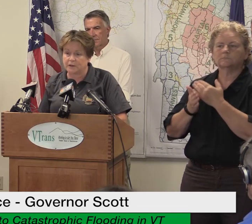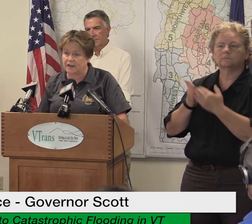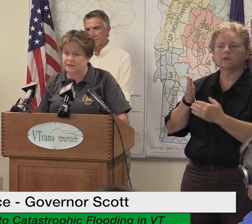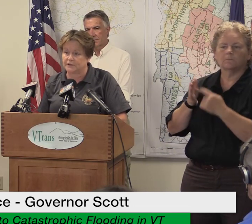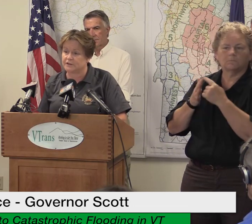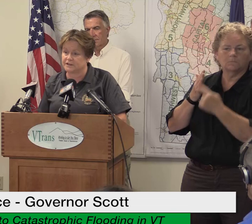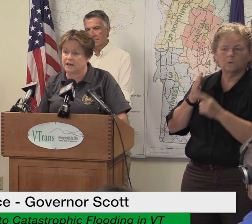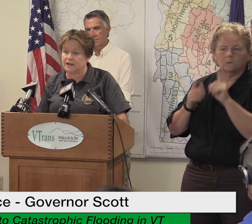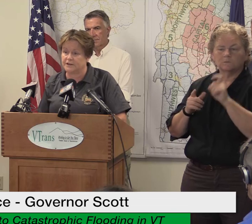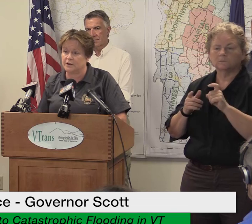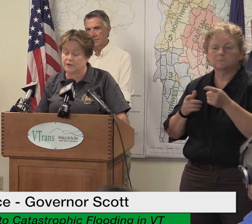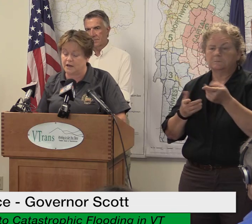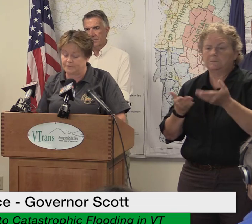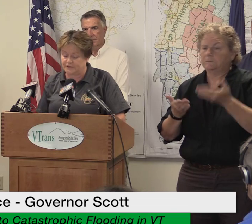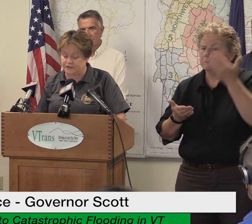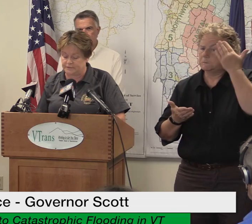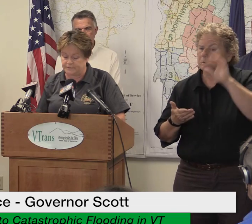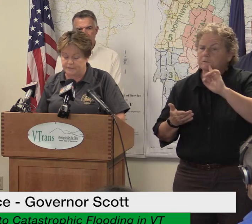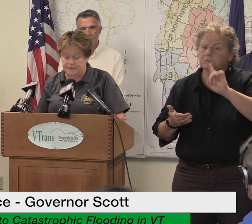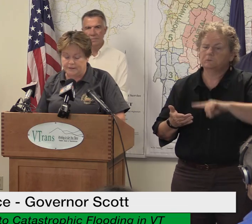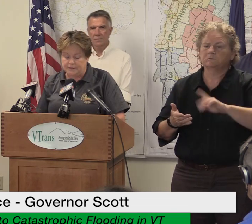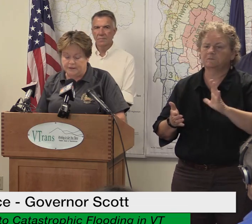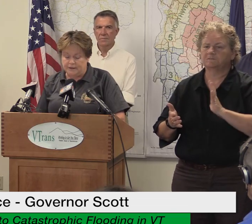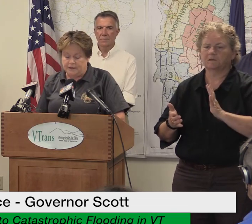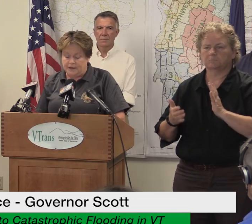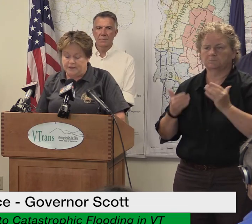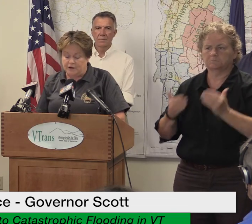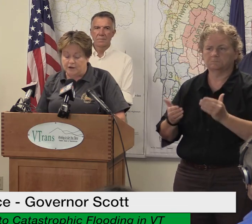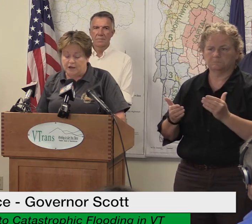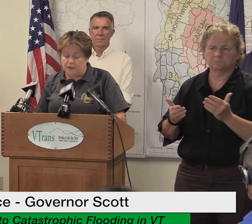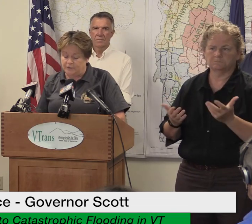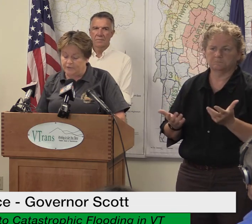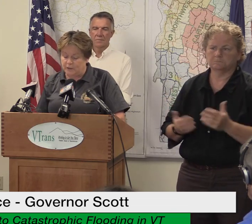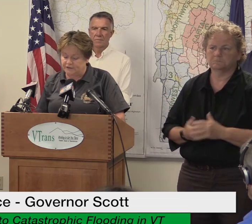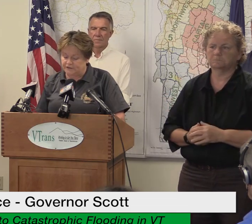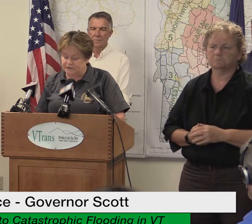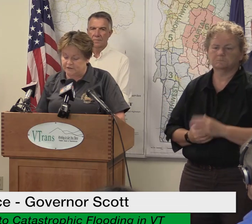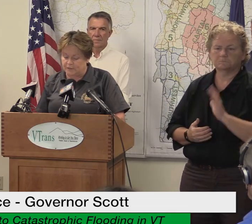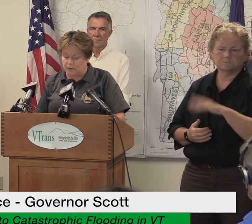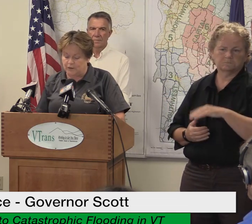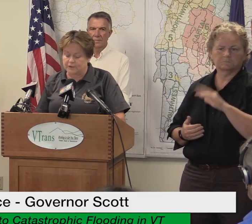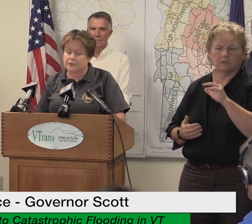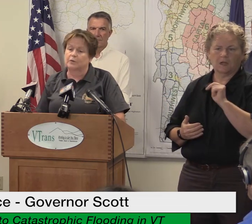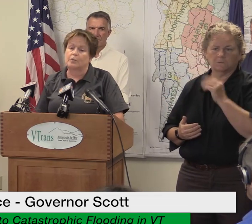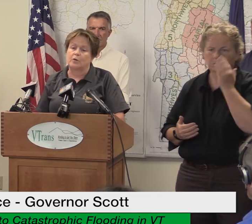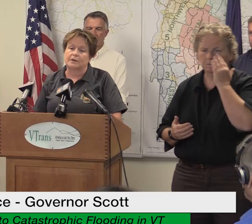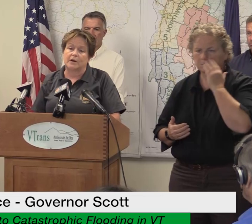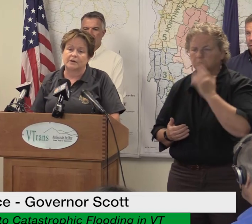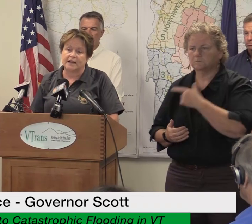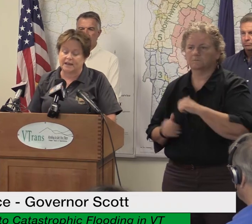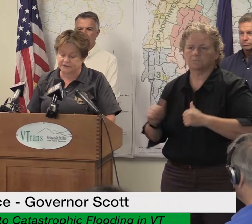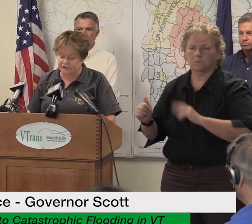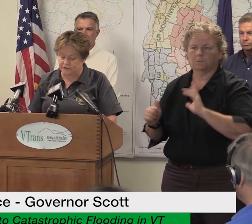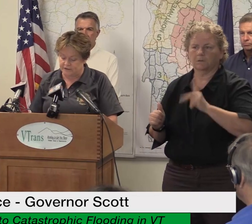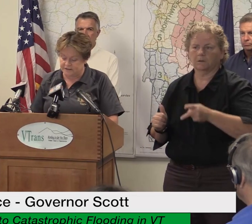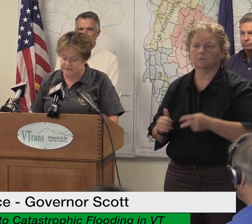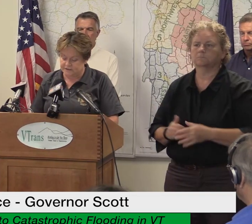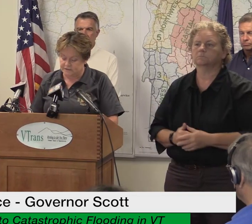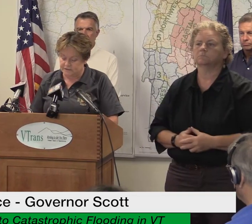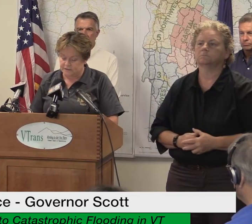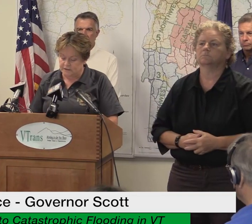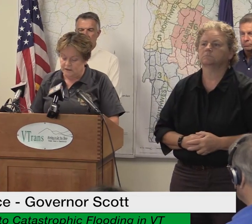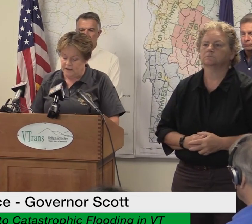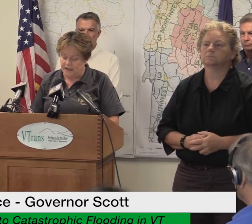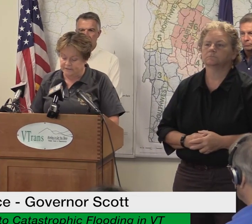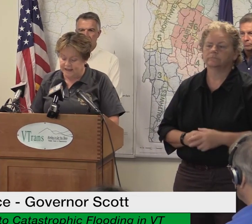but that's okay there is an unknown option there are a couple of questions about whether the reporting party has insurance